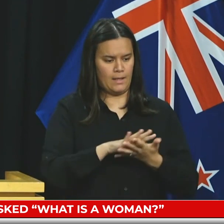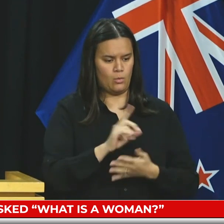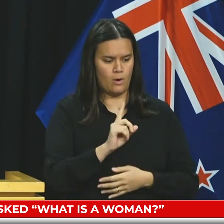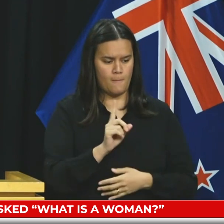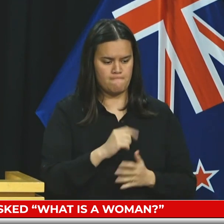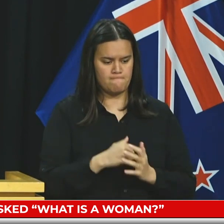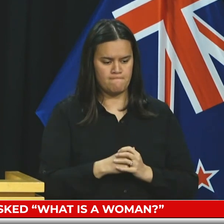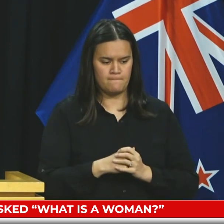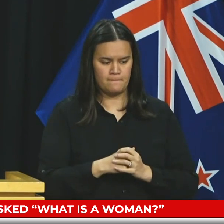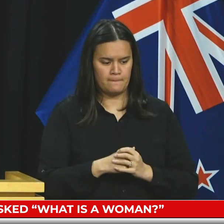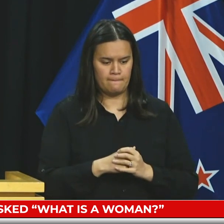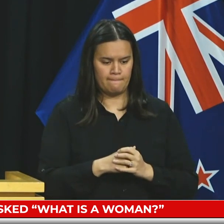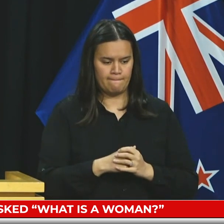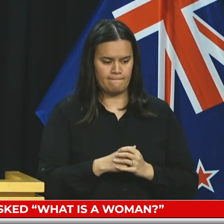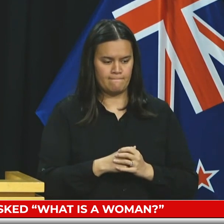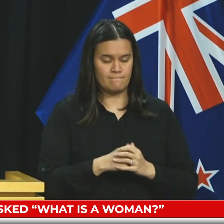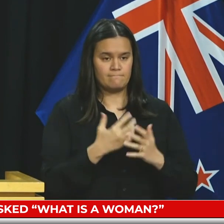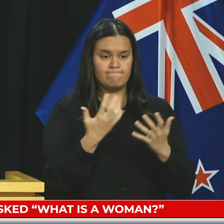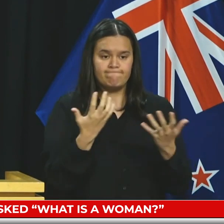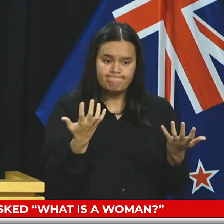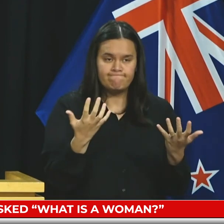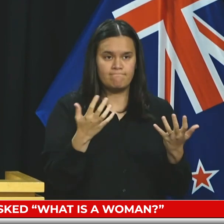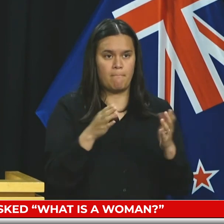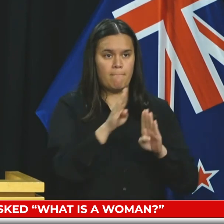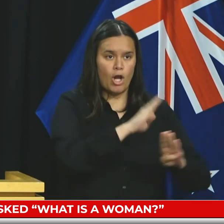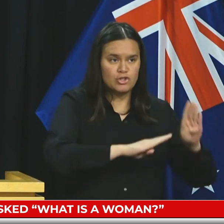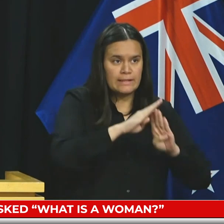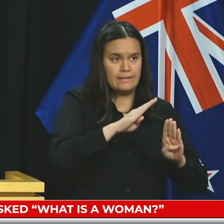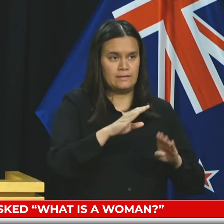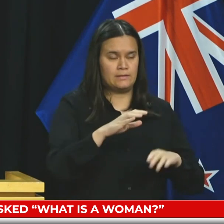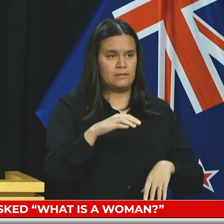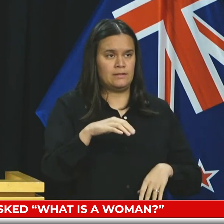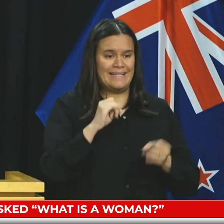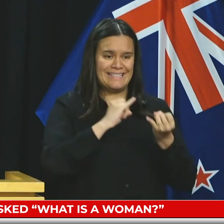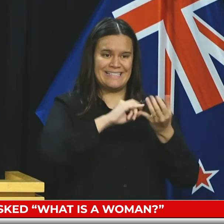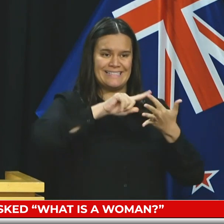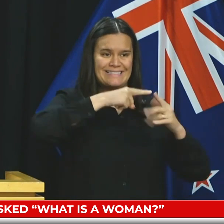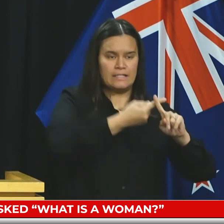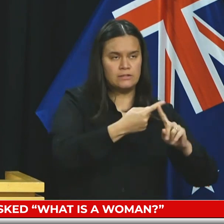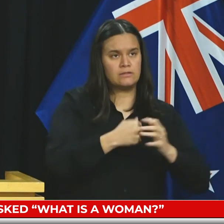The, well, biology, sex, gender. Um,